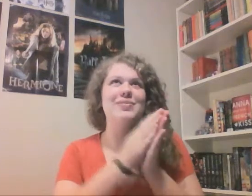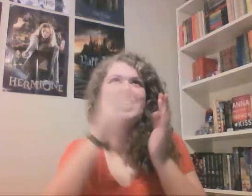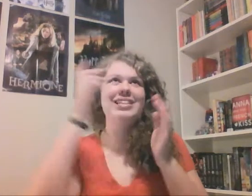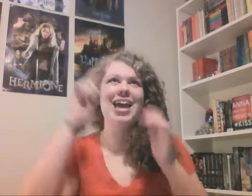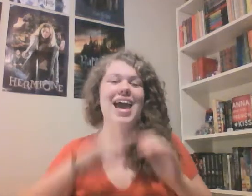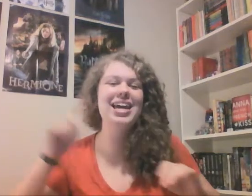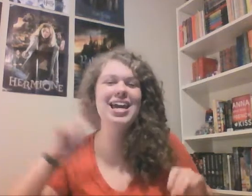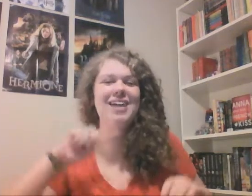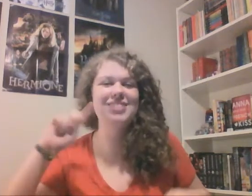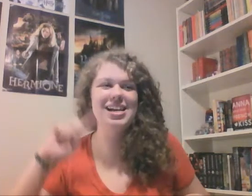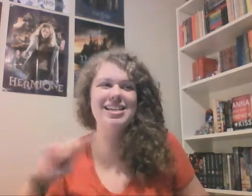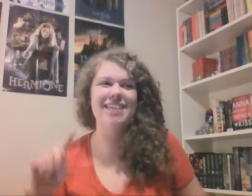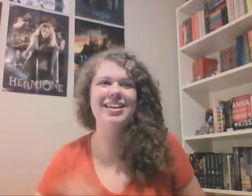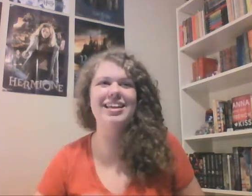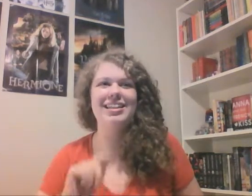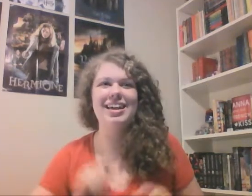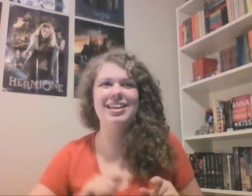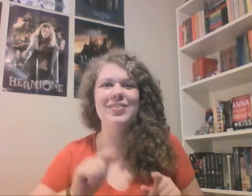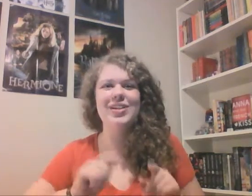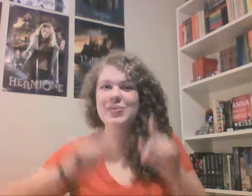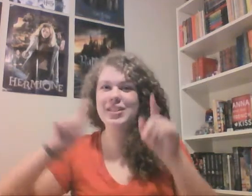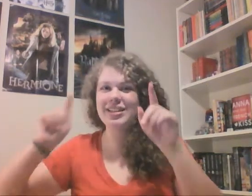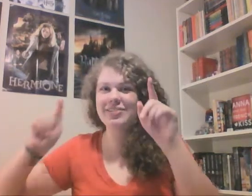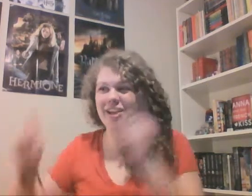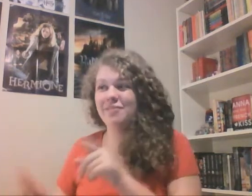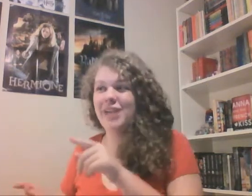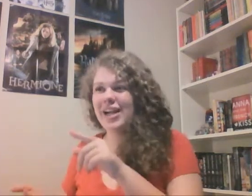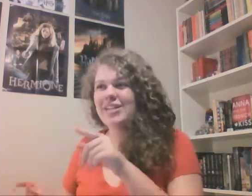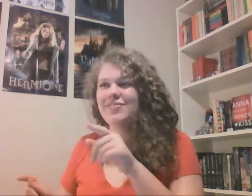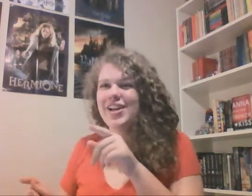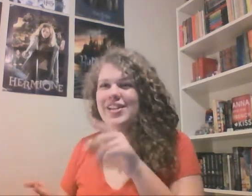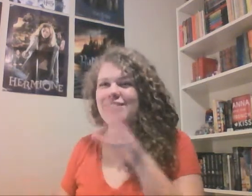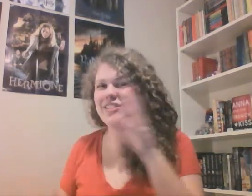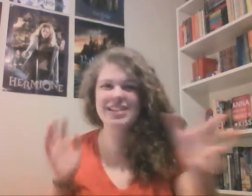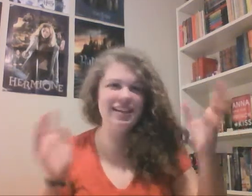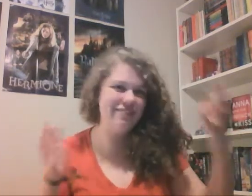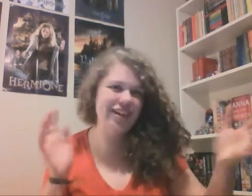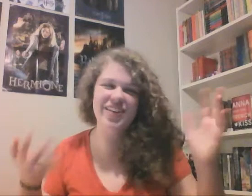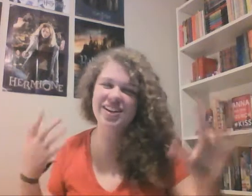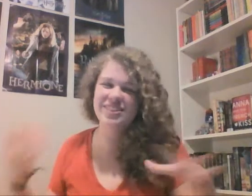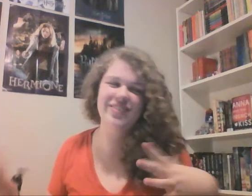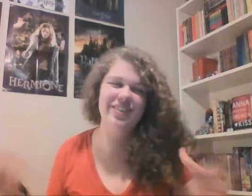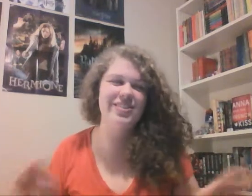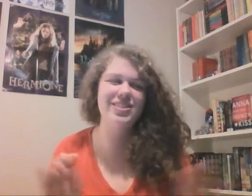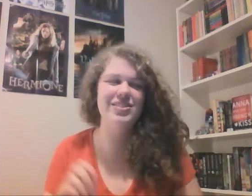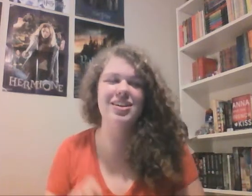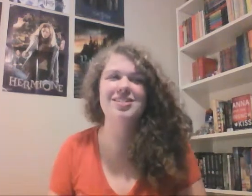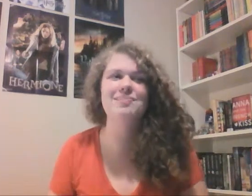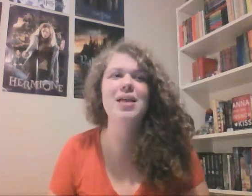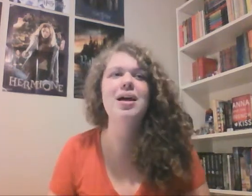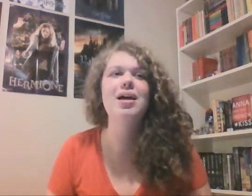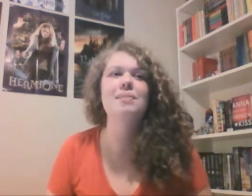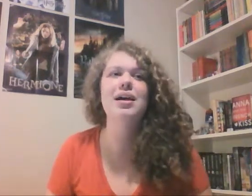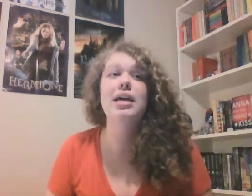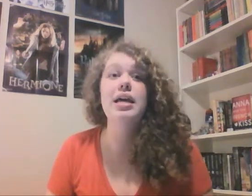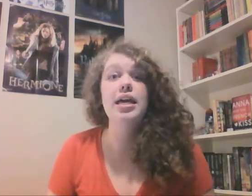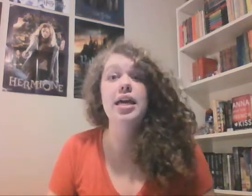room and he's hanging upside down again like he was when the vampires found them so it's like vampires and werewolves it was awesome but he